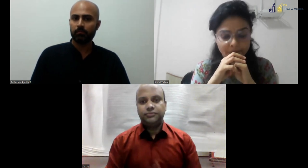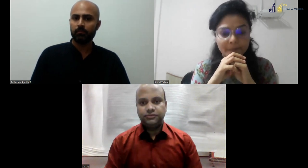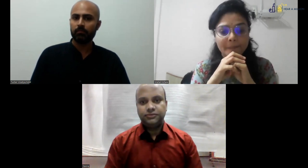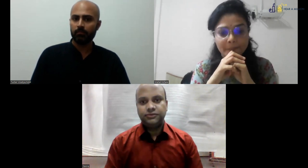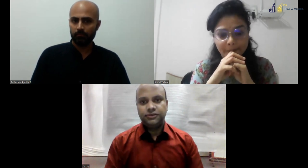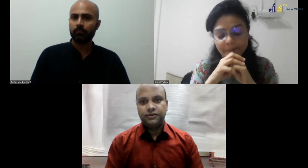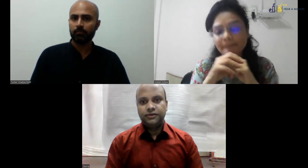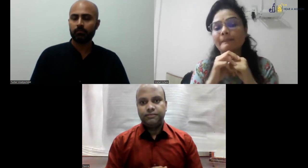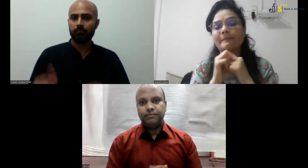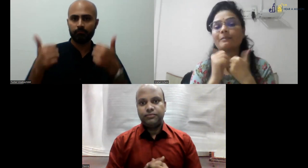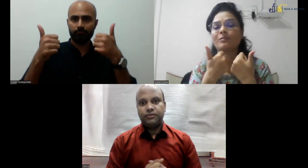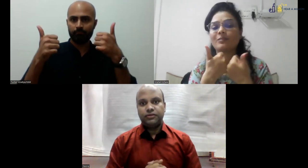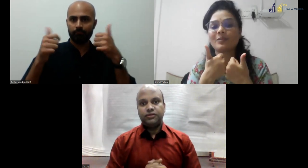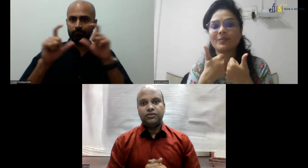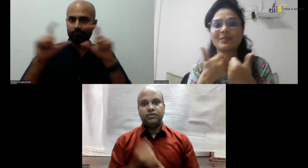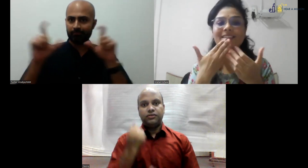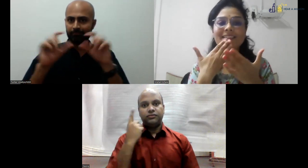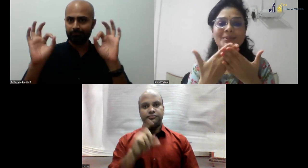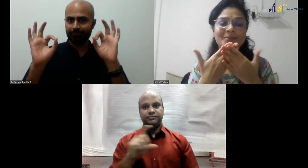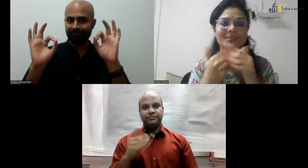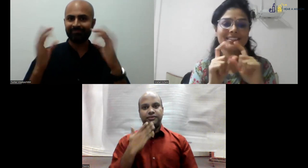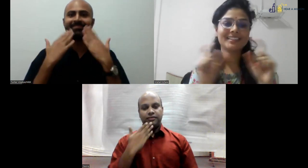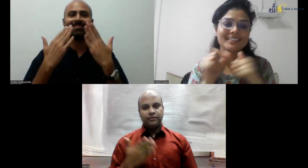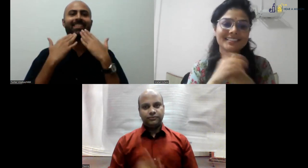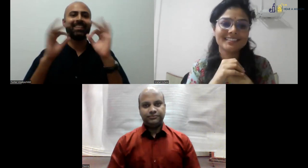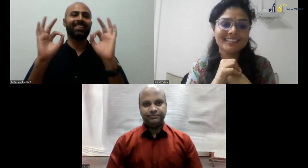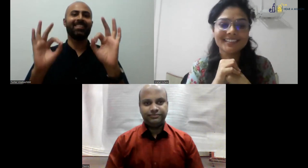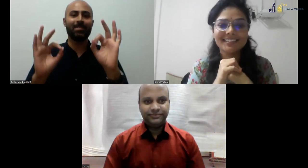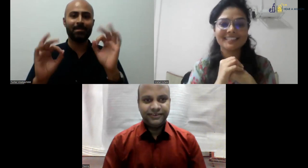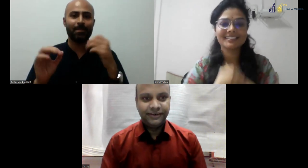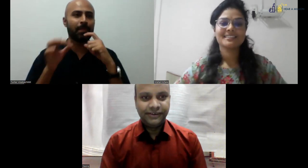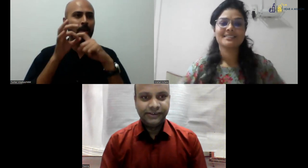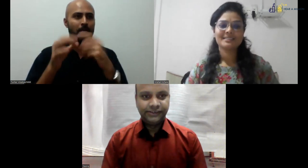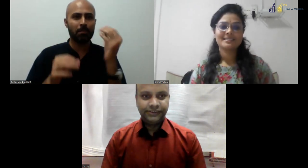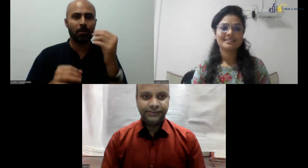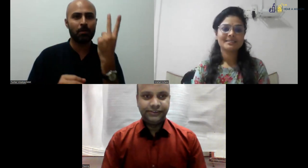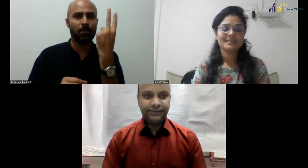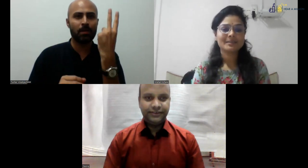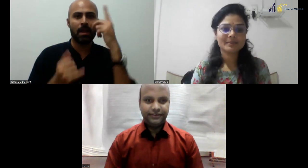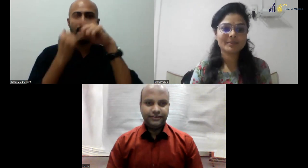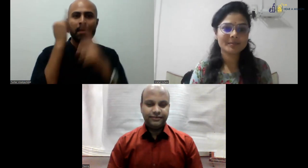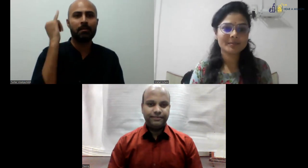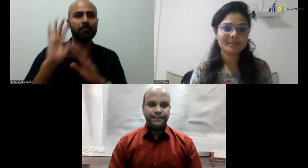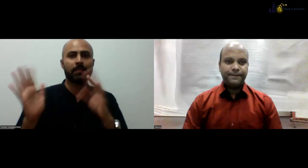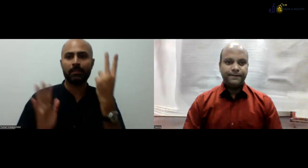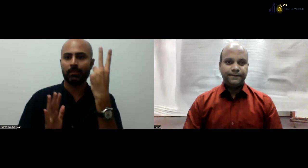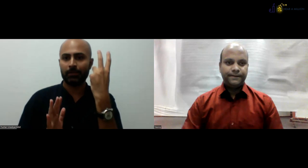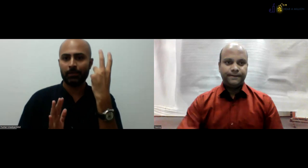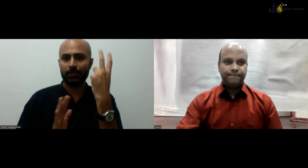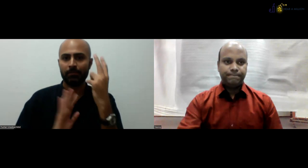which you can do on newspapers and Facebook. Hopefully, the student numbers will increase. I hope you have